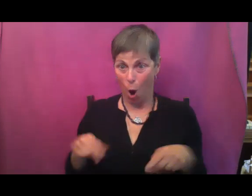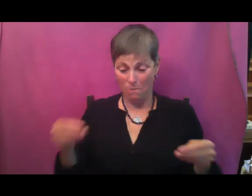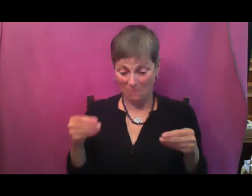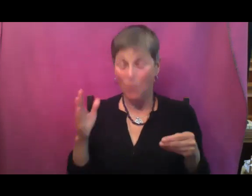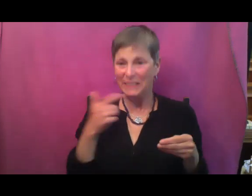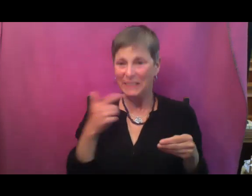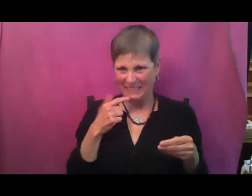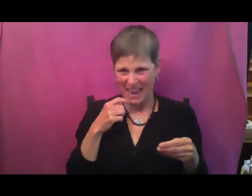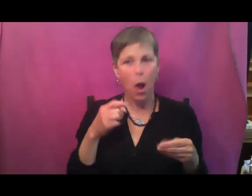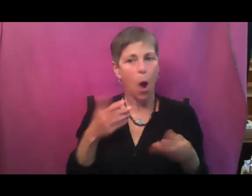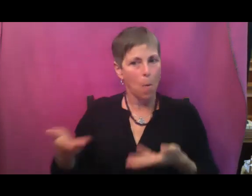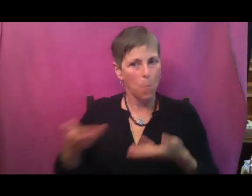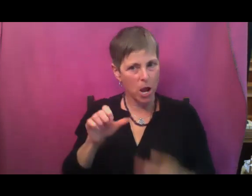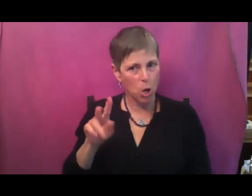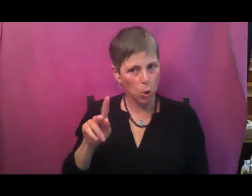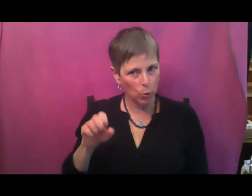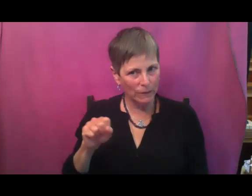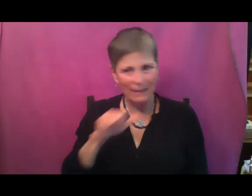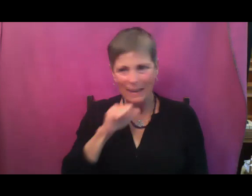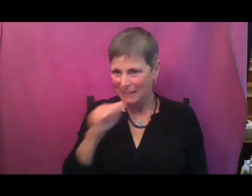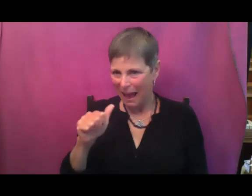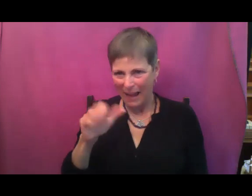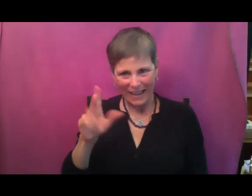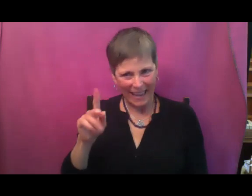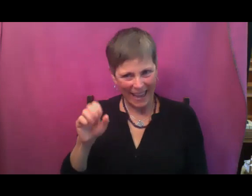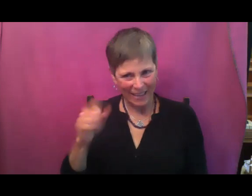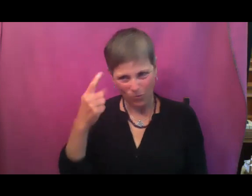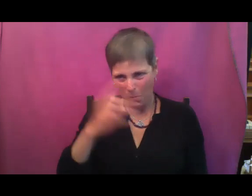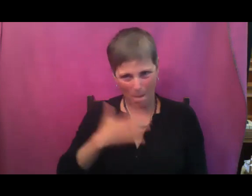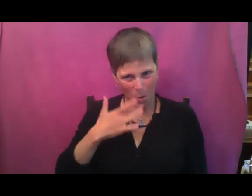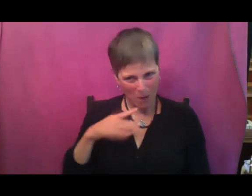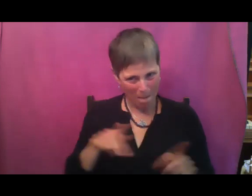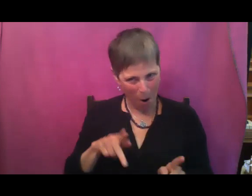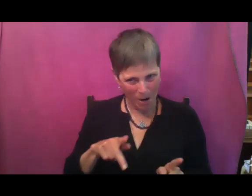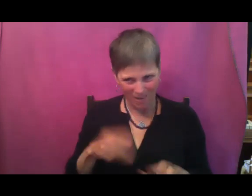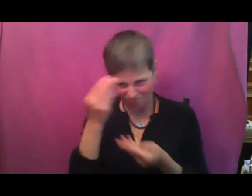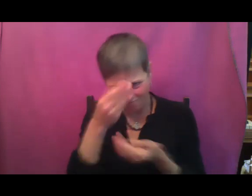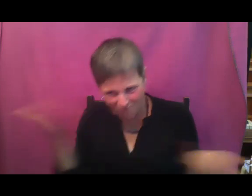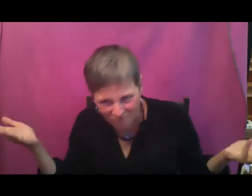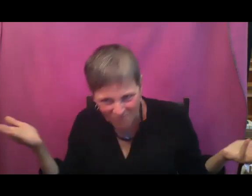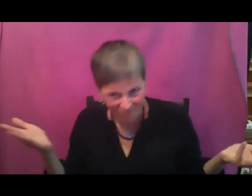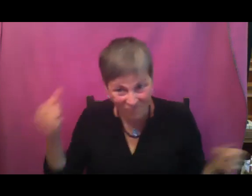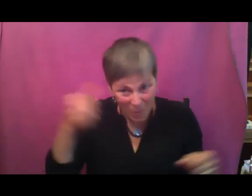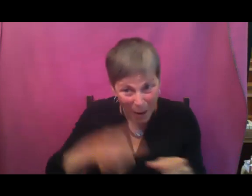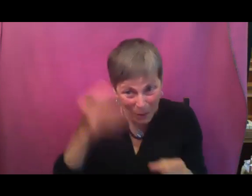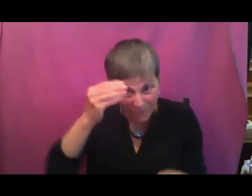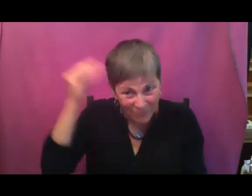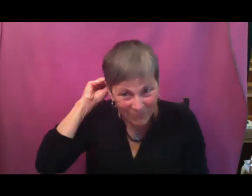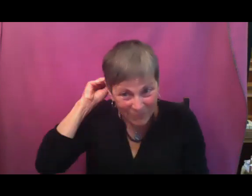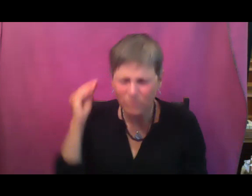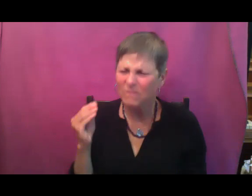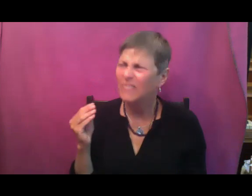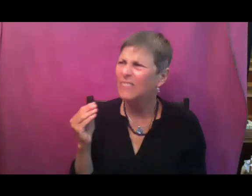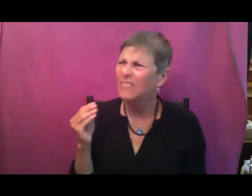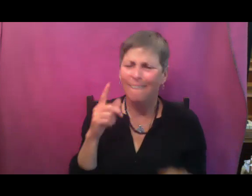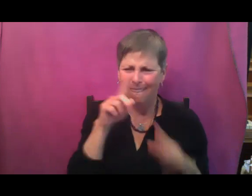Bring cukes, not cakes, to Petra's birthday. Now you know. What was I talking about? Yes.